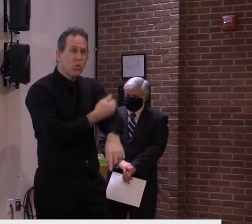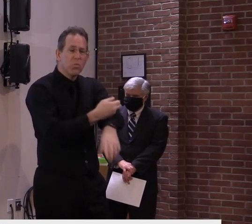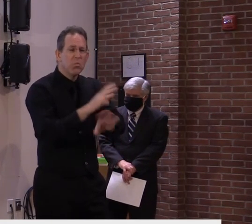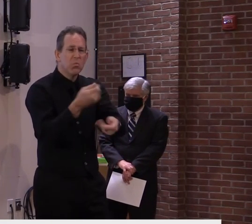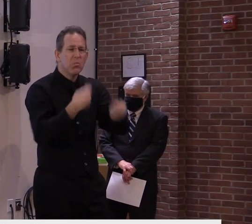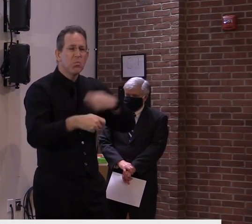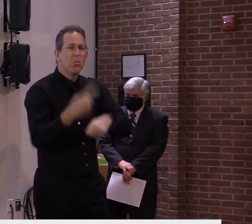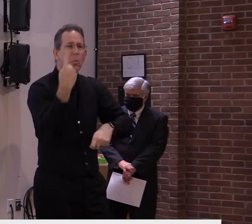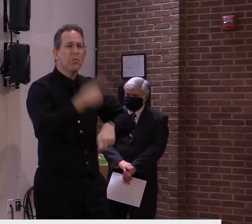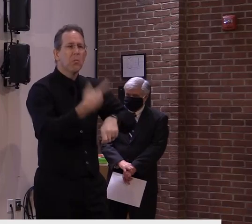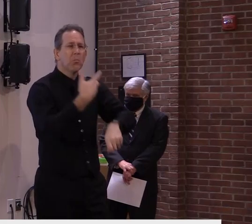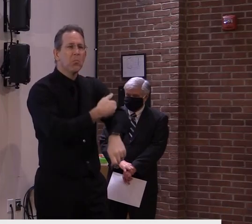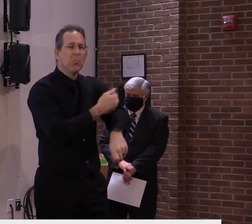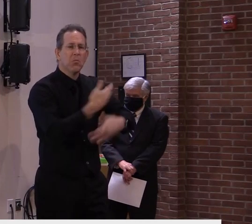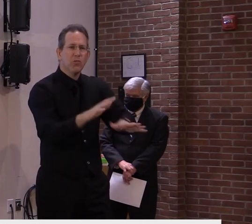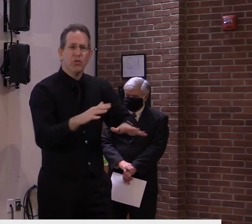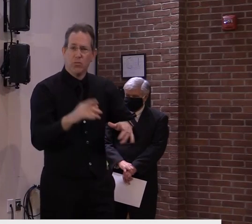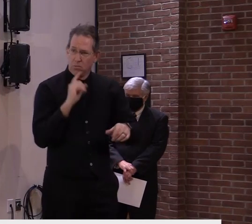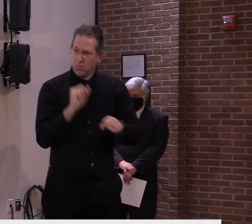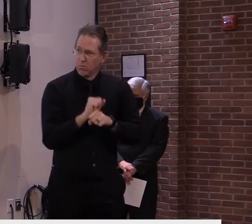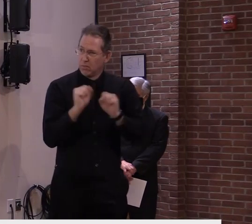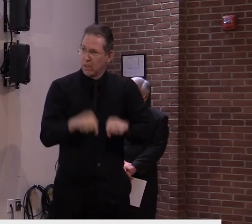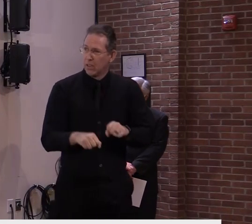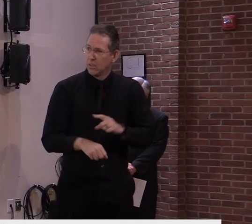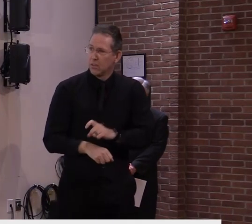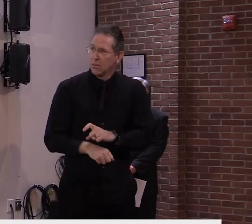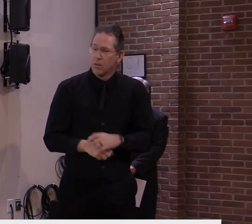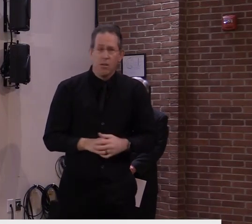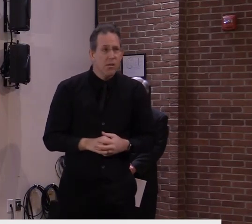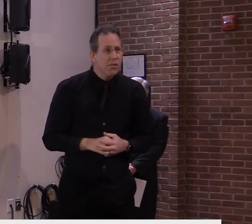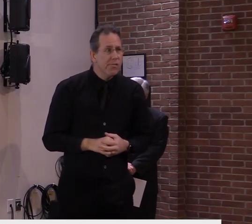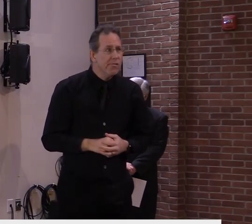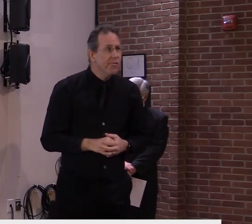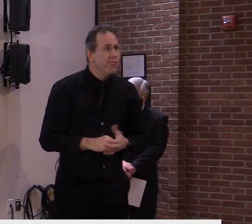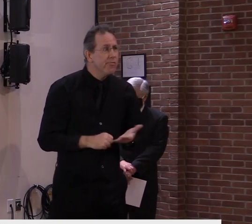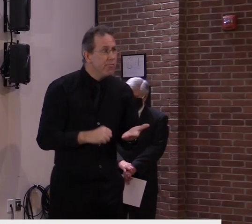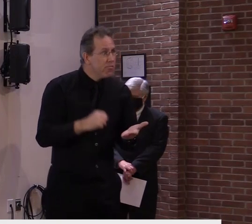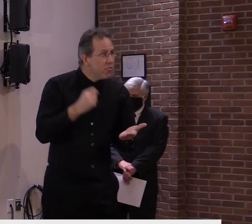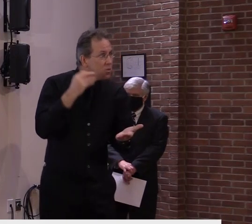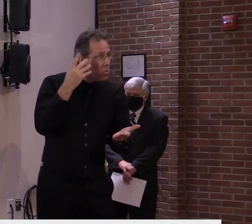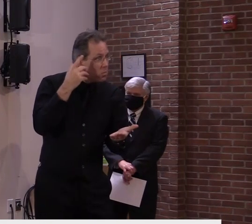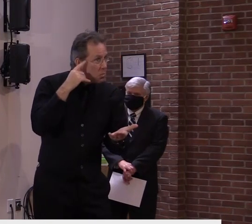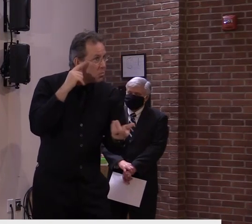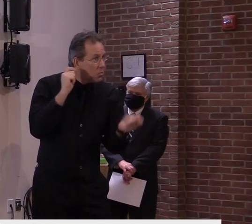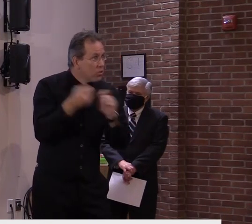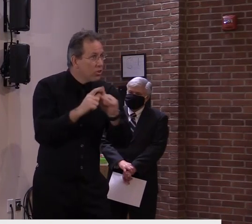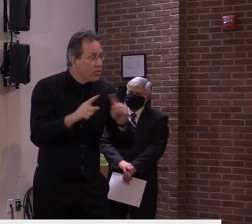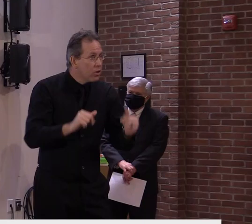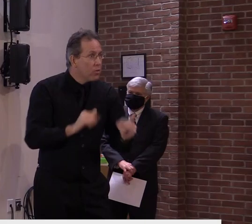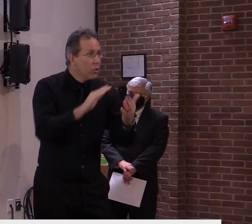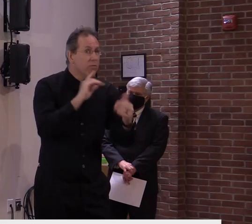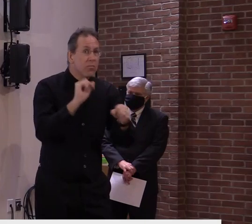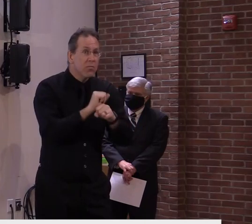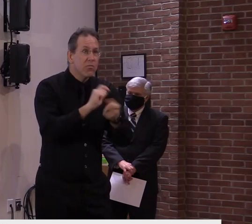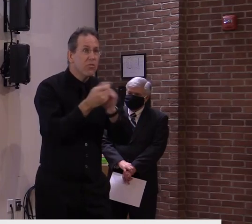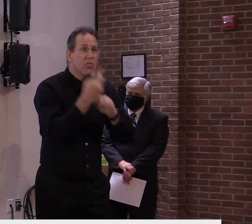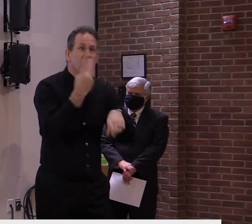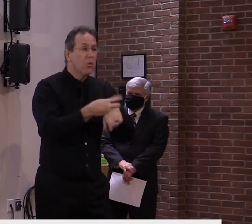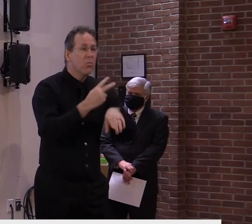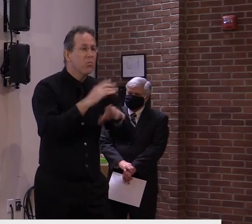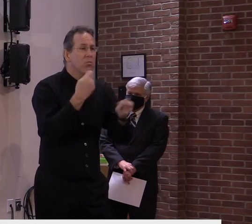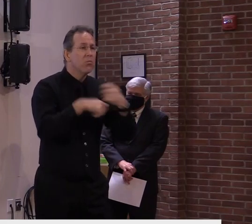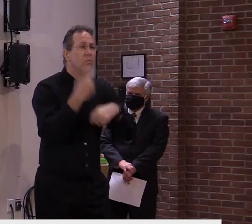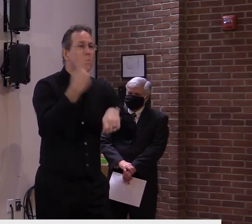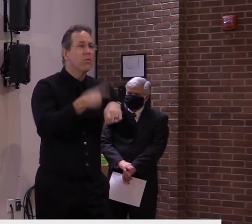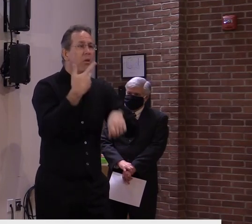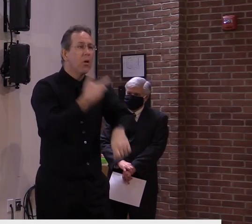you'd shift your current policy to go from one shot to two? Thank you. Again, we have